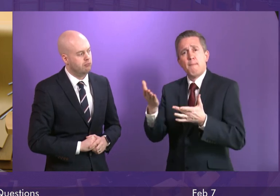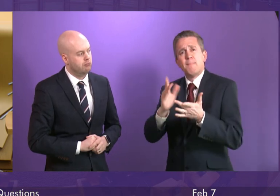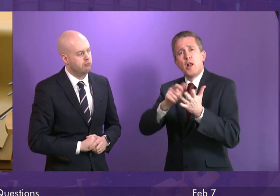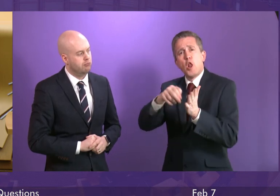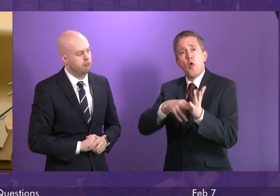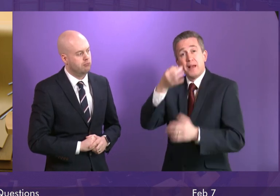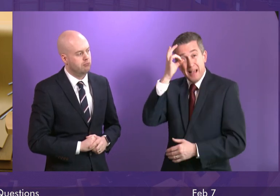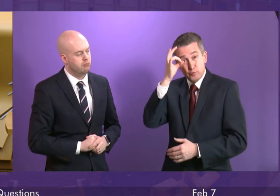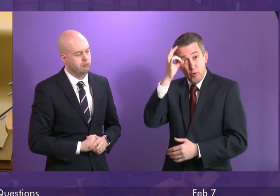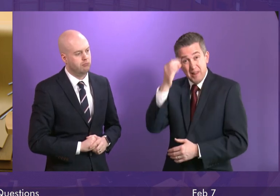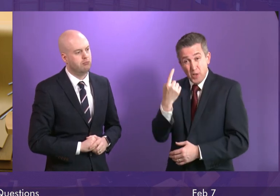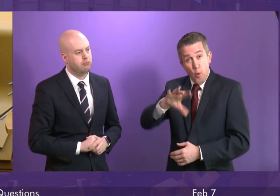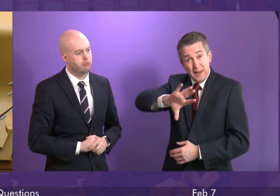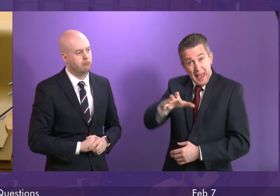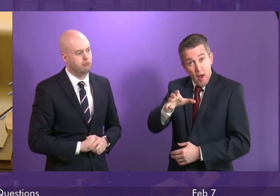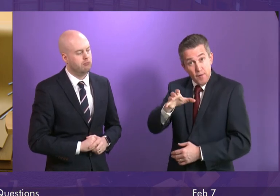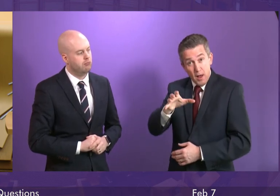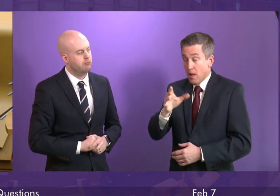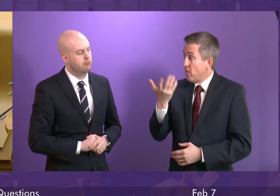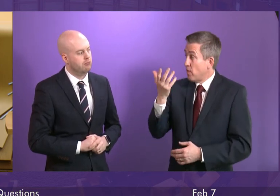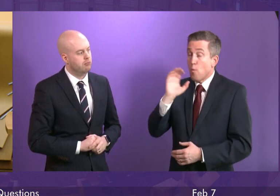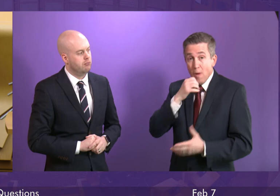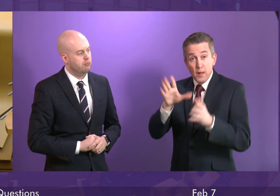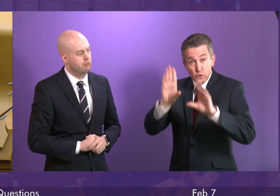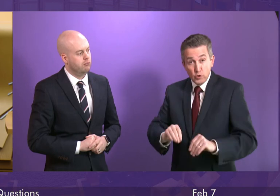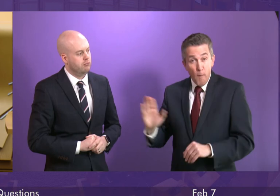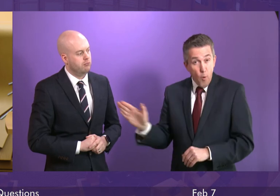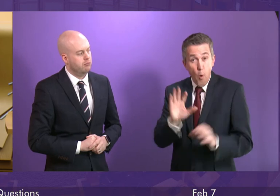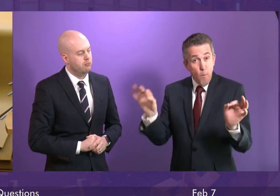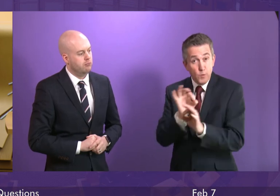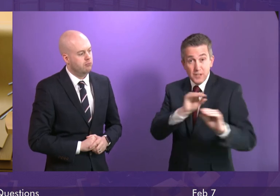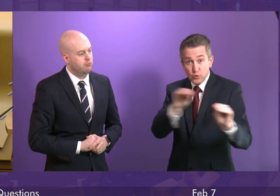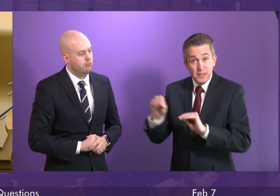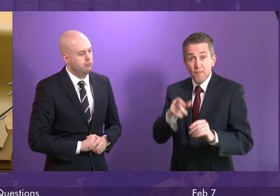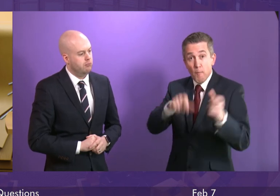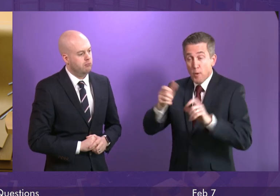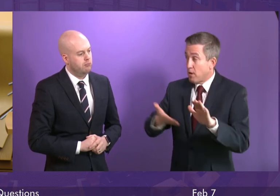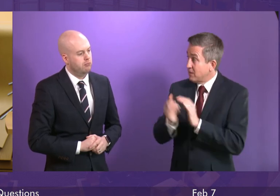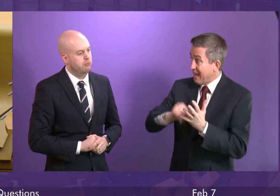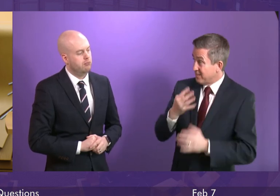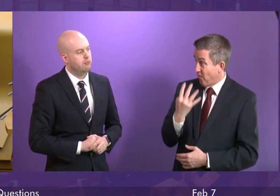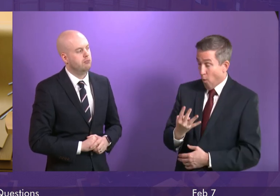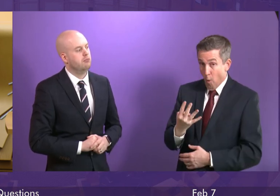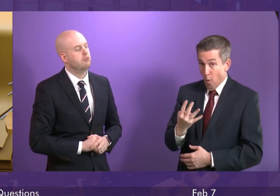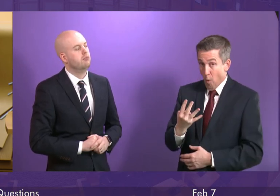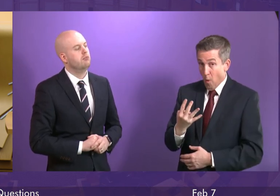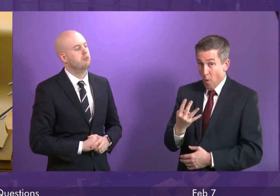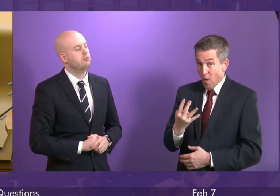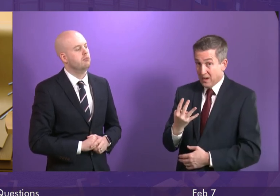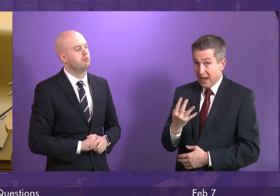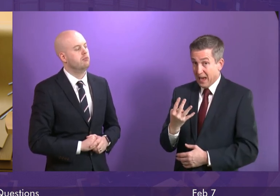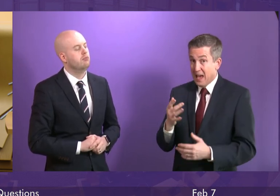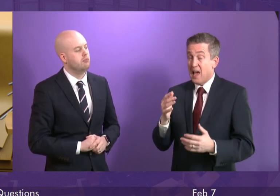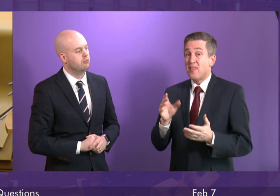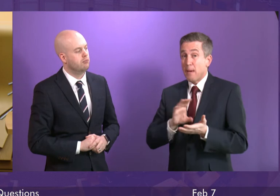only council in Scotland proposing to axe all music tuition for pupils below S4 at the same time paying out £10